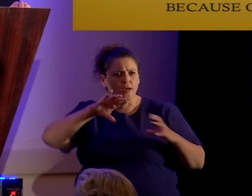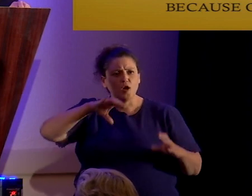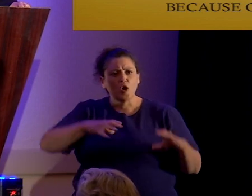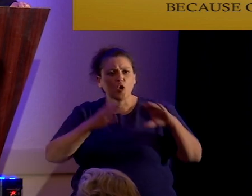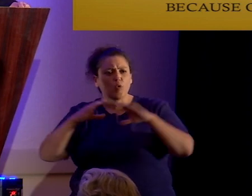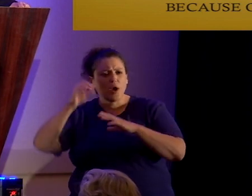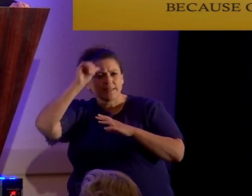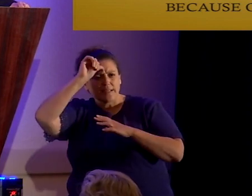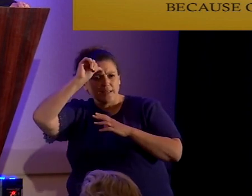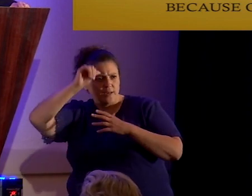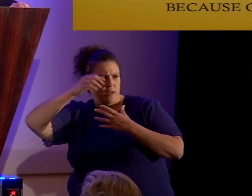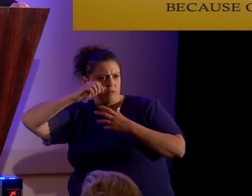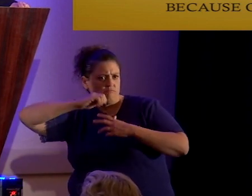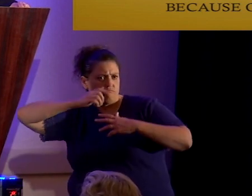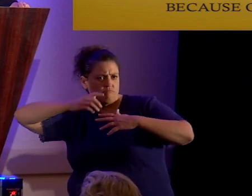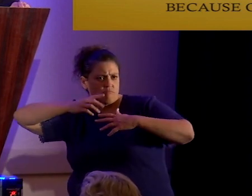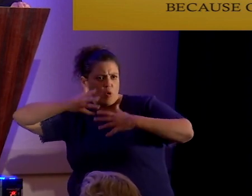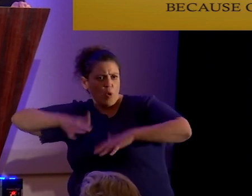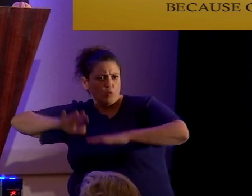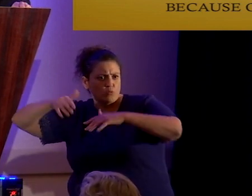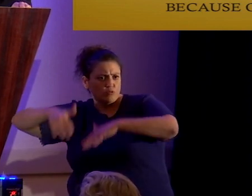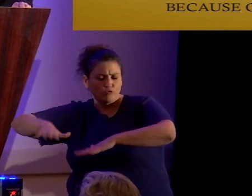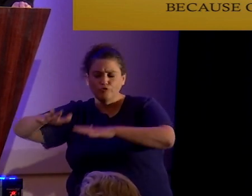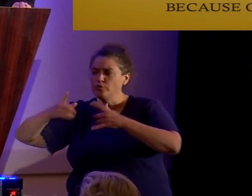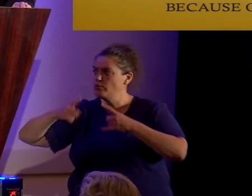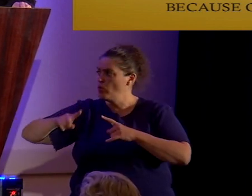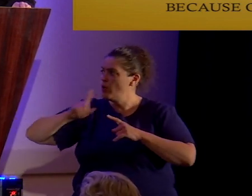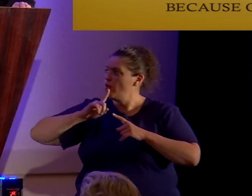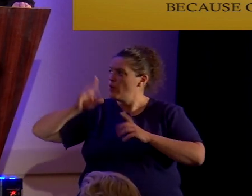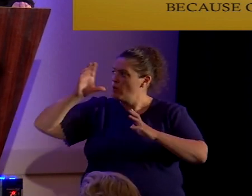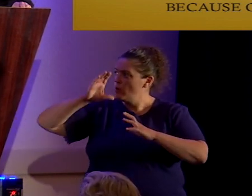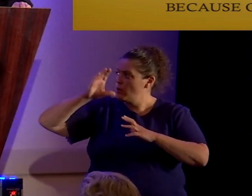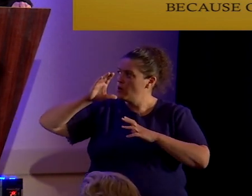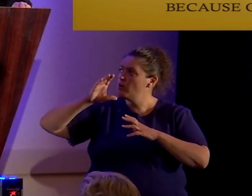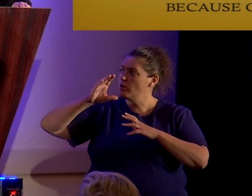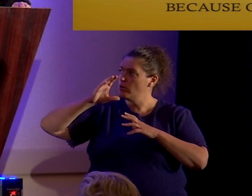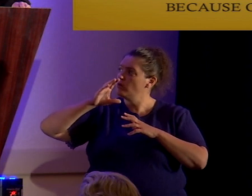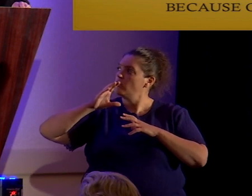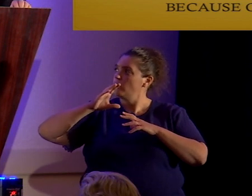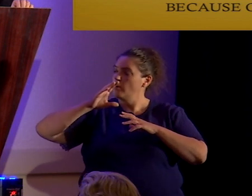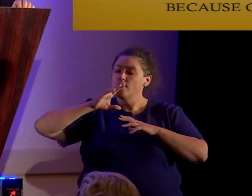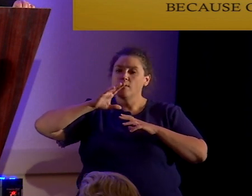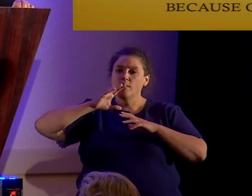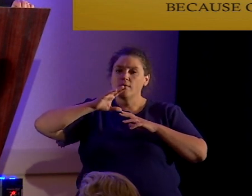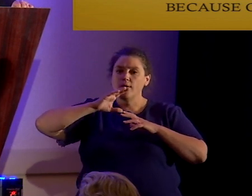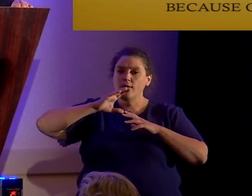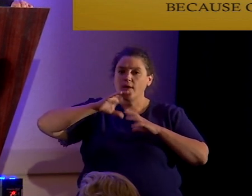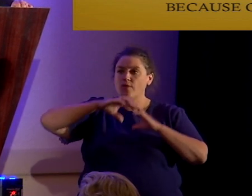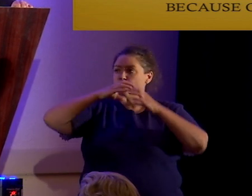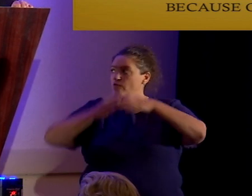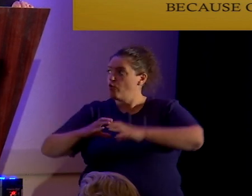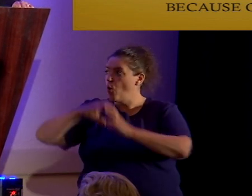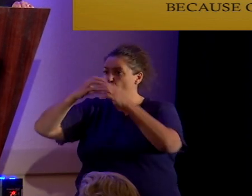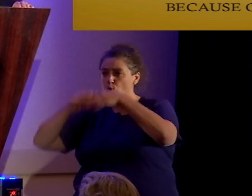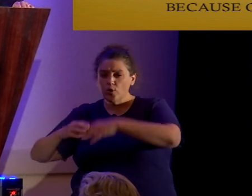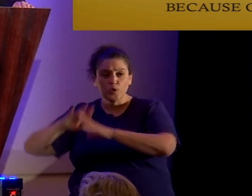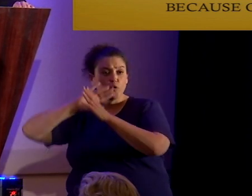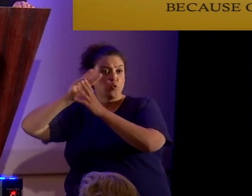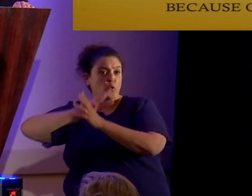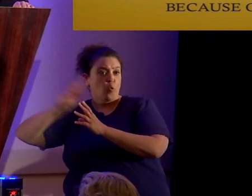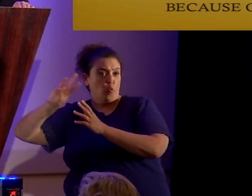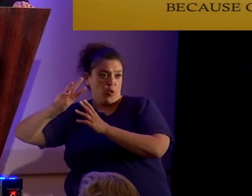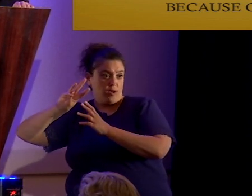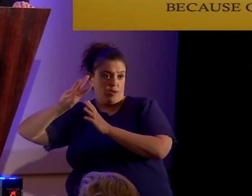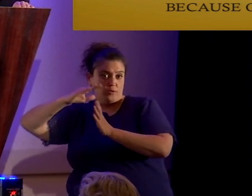Indian Ocean, in fact right where they're still looking for that airliner, in lighted barrels across the Pacific Ocean to the west coast of South